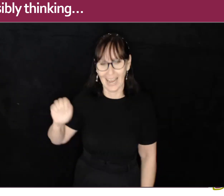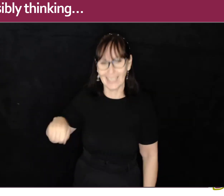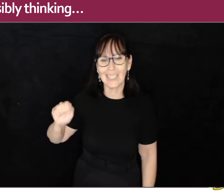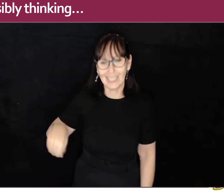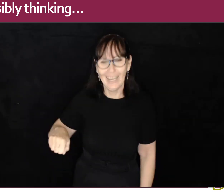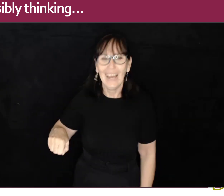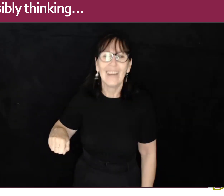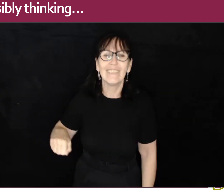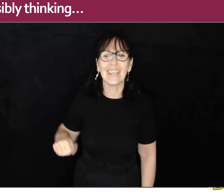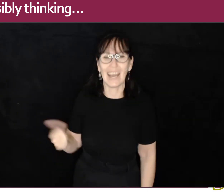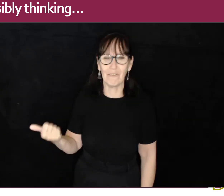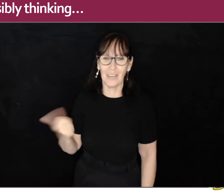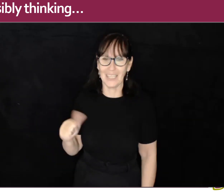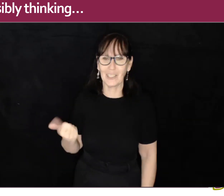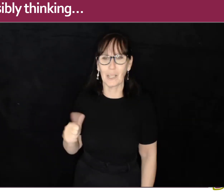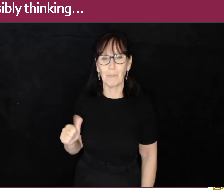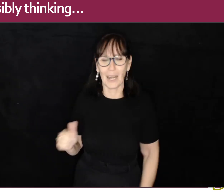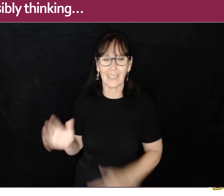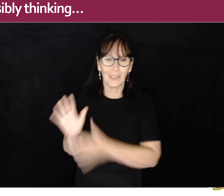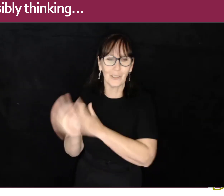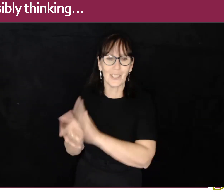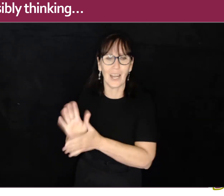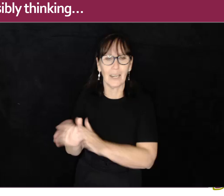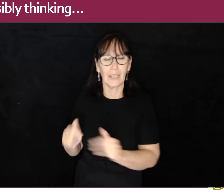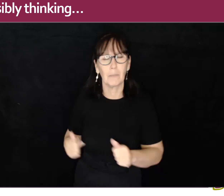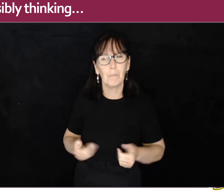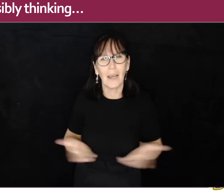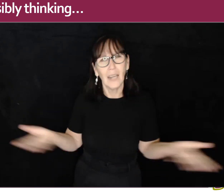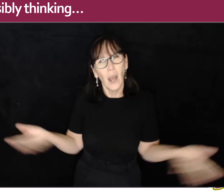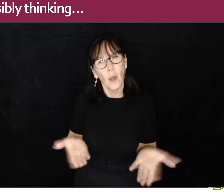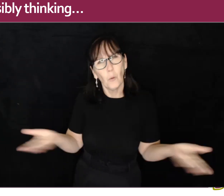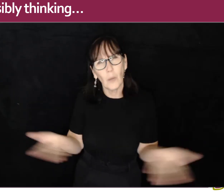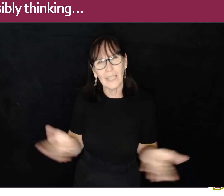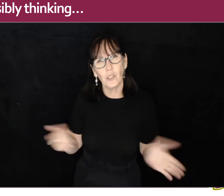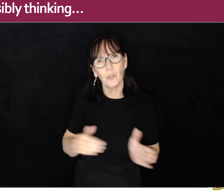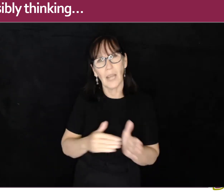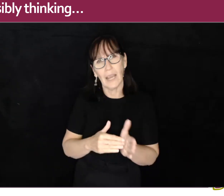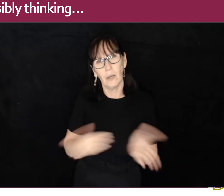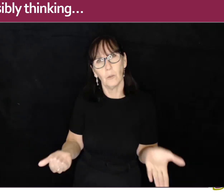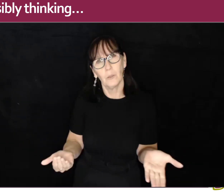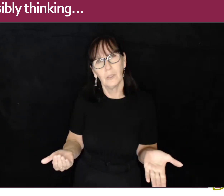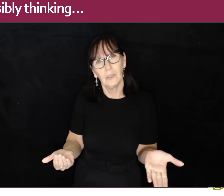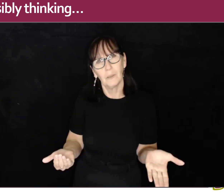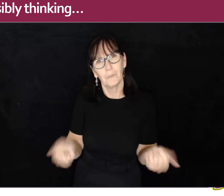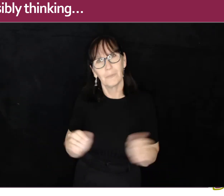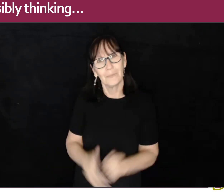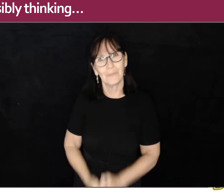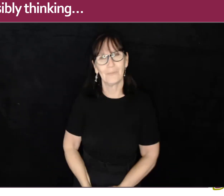Yes, we have finished the practical signing, but where to now?